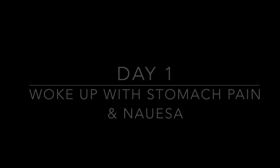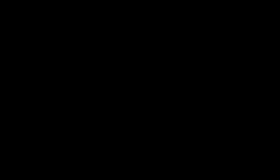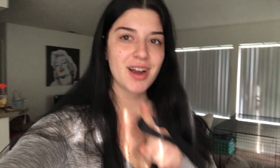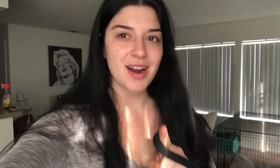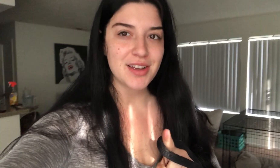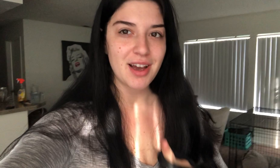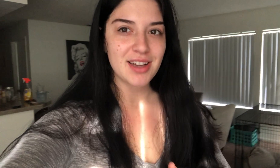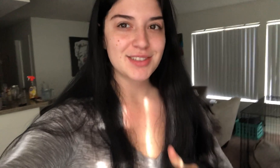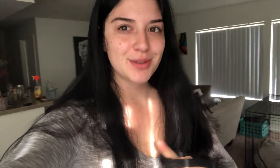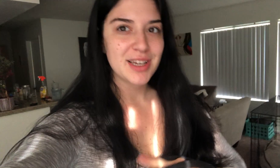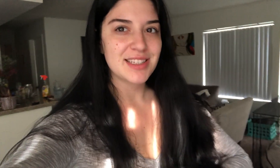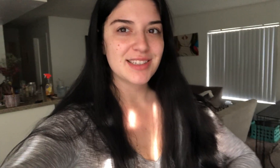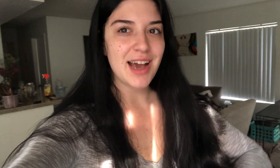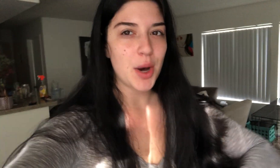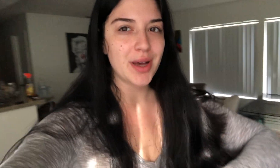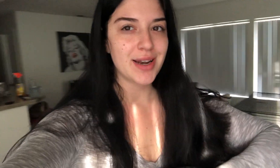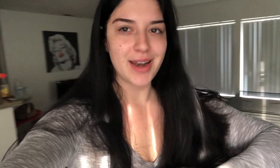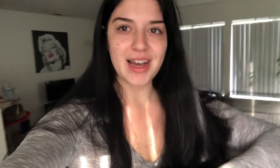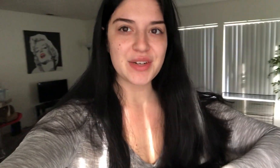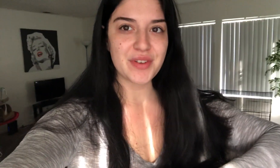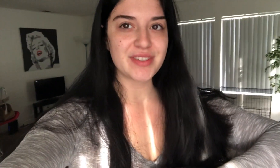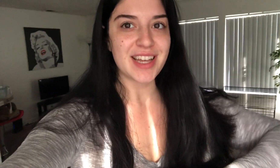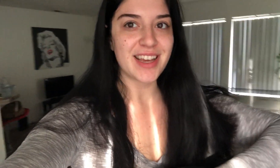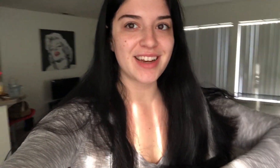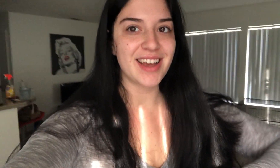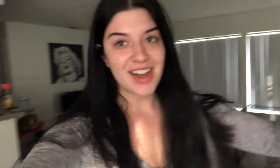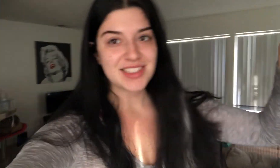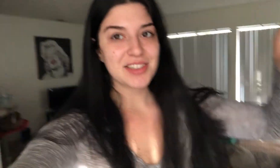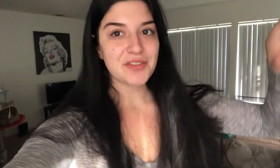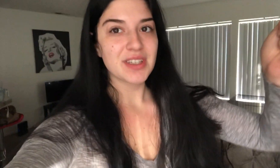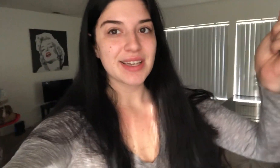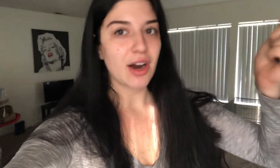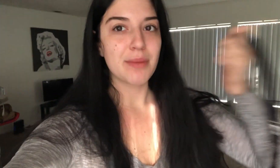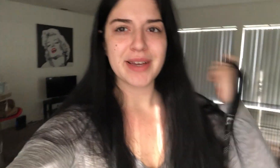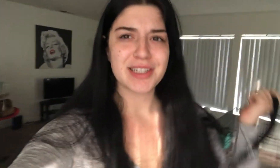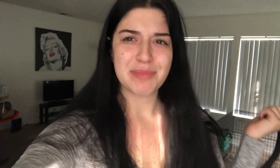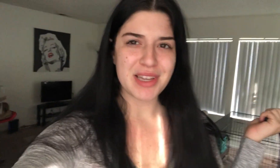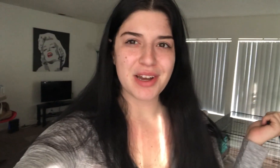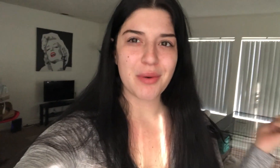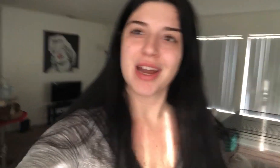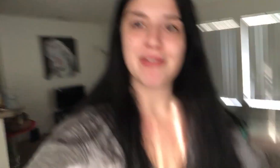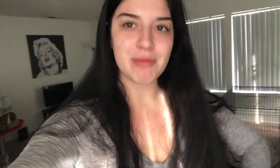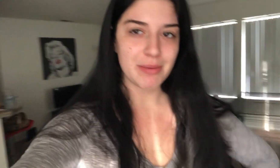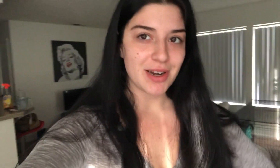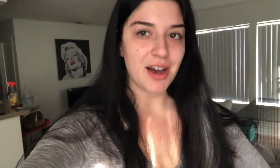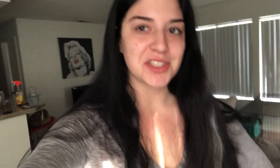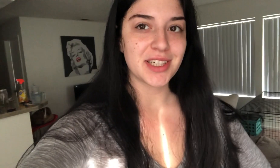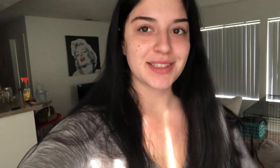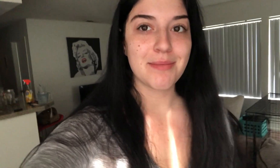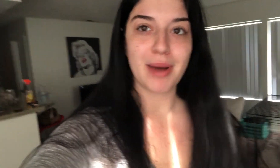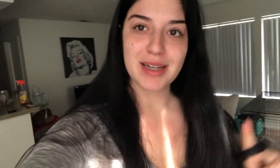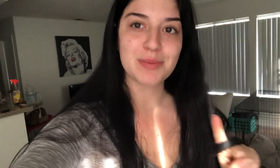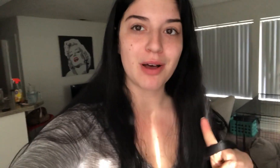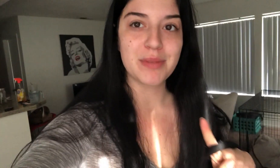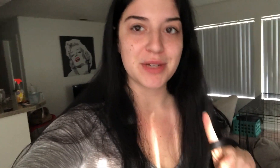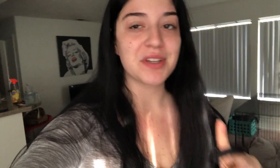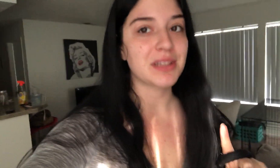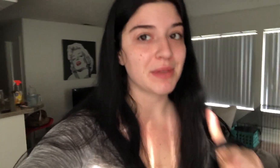All right, you guys. So it is now 9.15. I still feel like garbage, but you know what? If I'm going to be nauseous, might as well be doing something